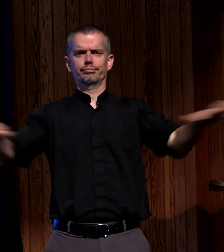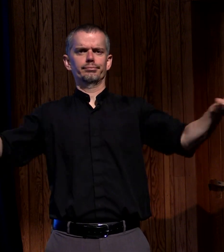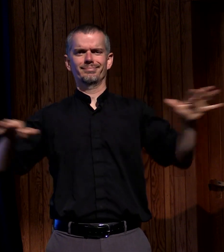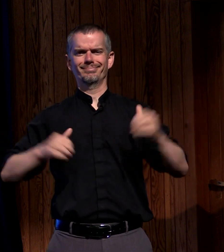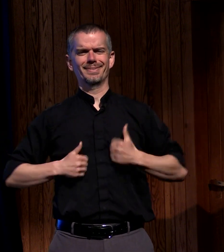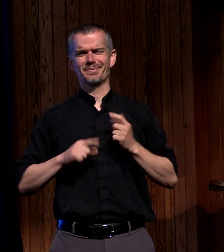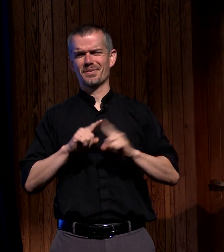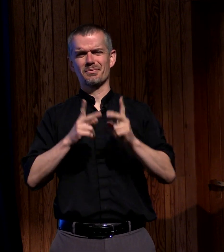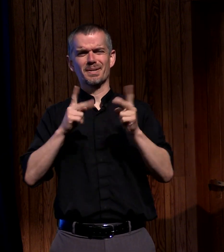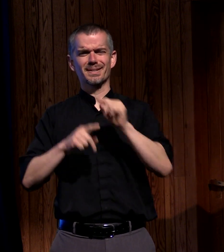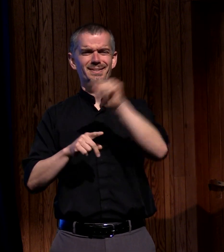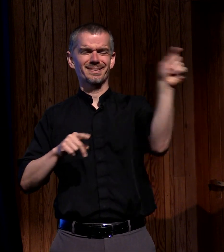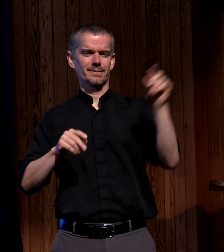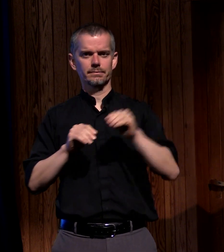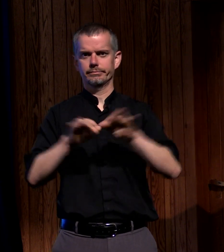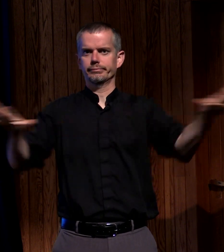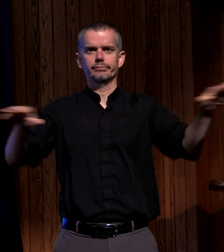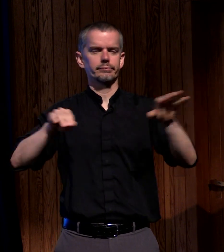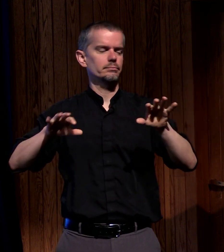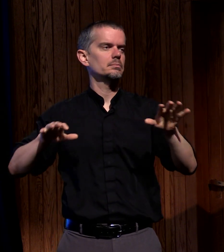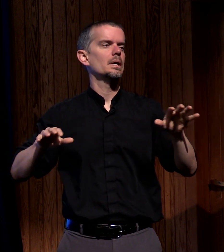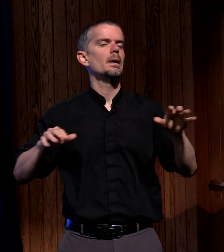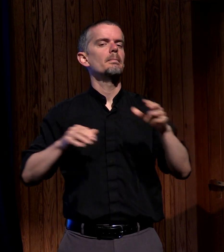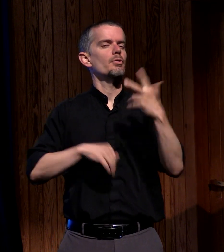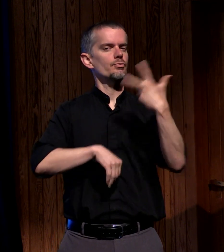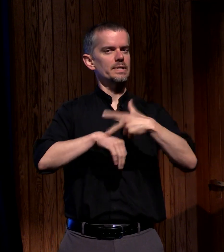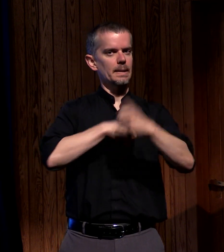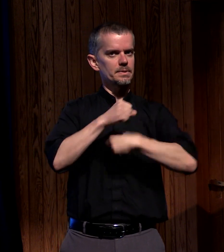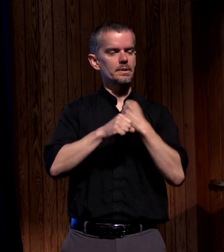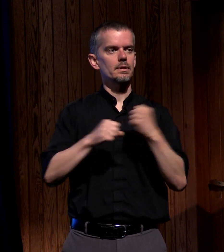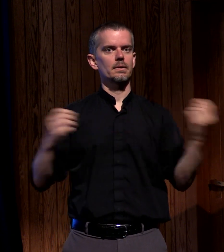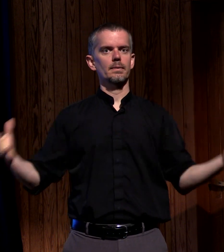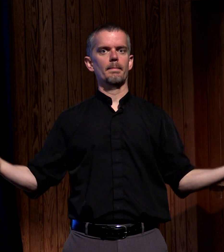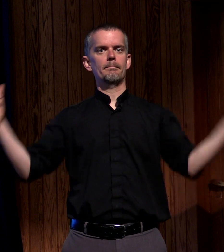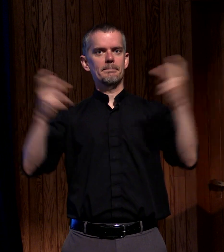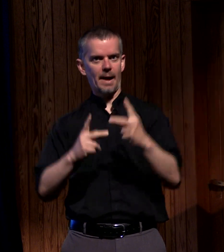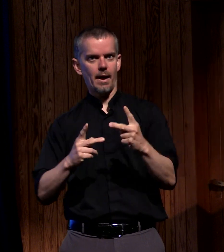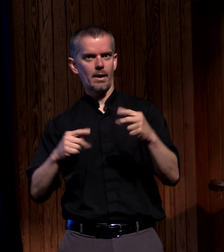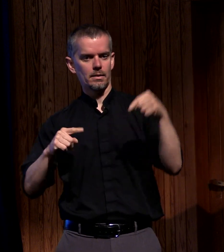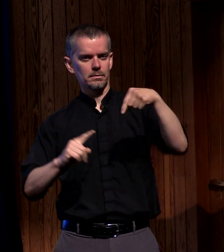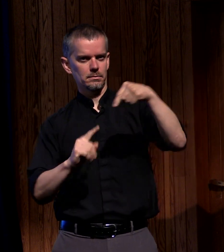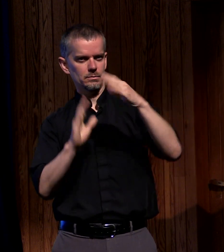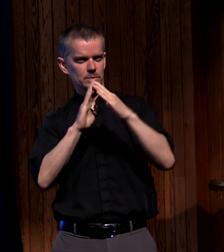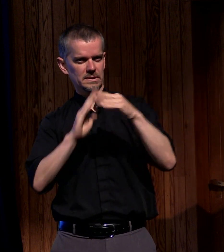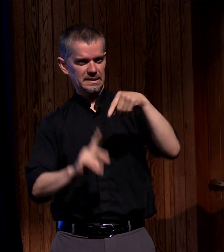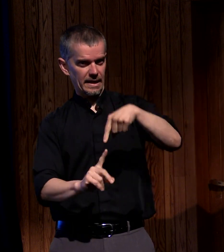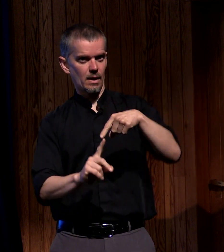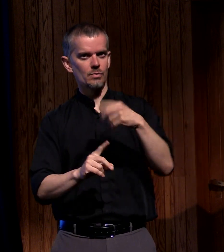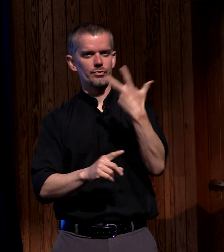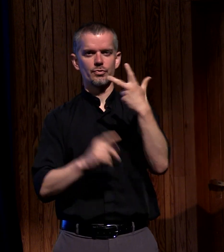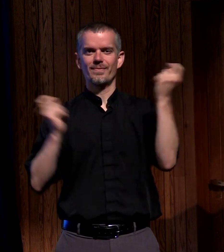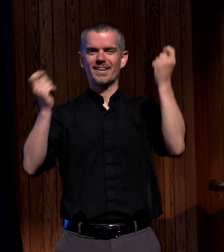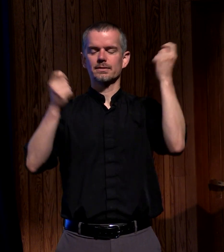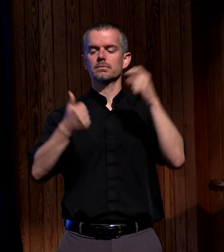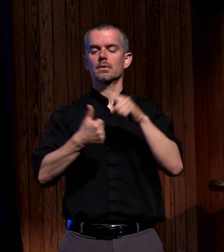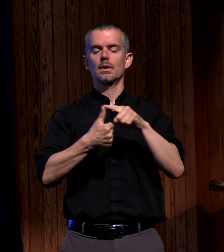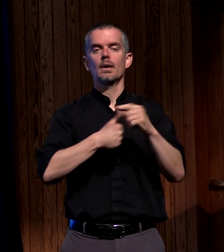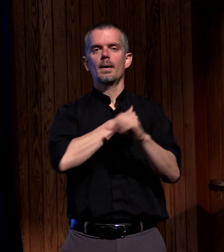but three times a year many would come back together for these festivals one of them was Passover that's the first one that's actually when